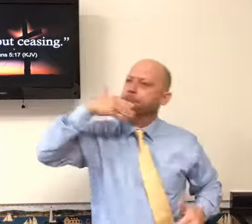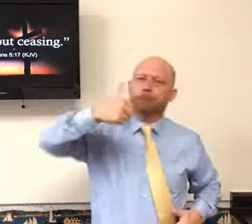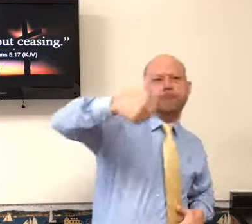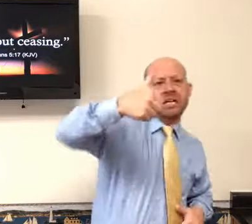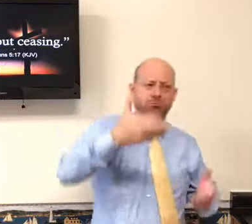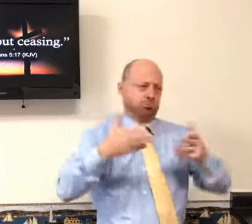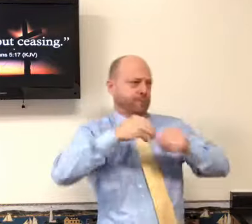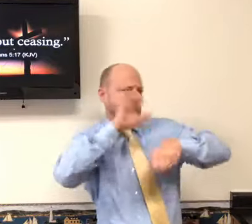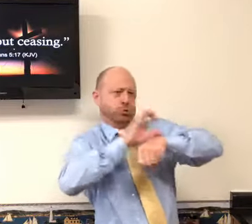life.